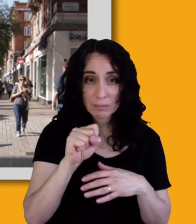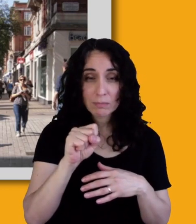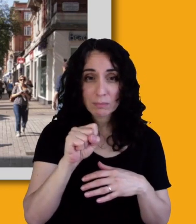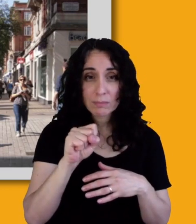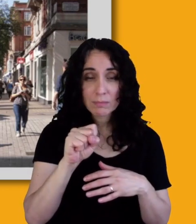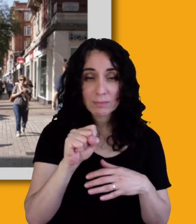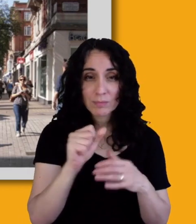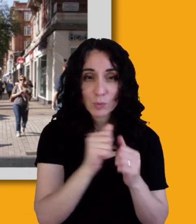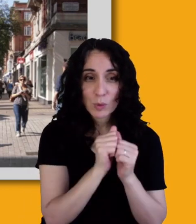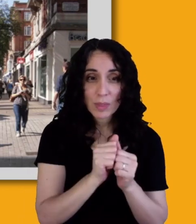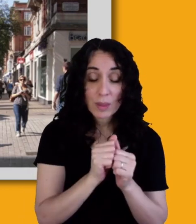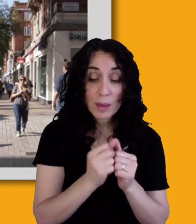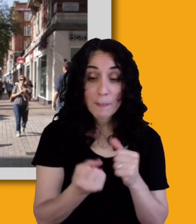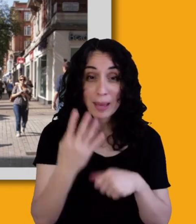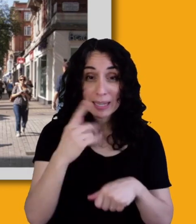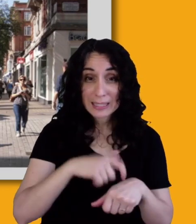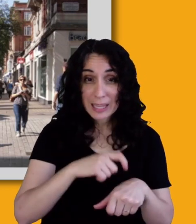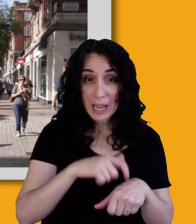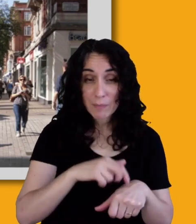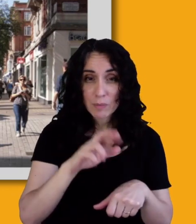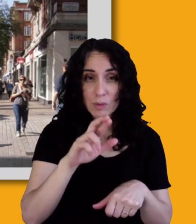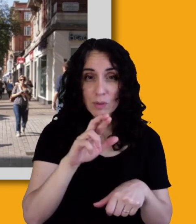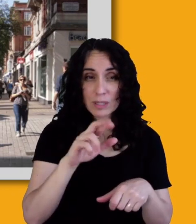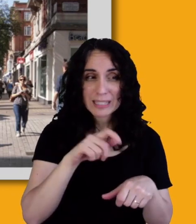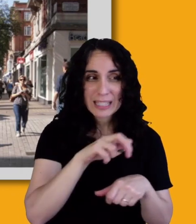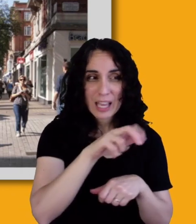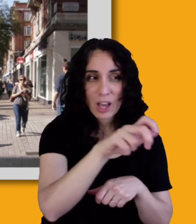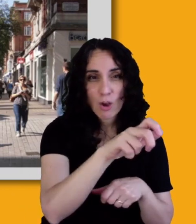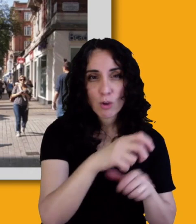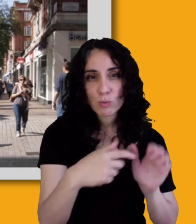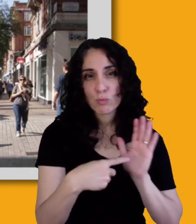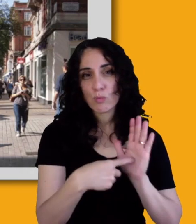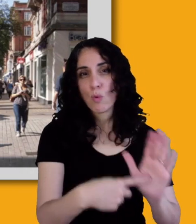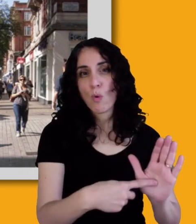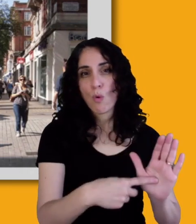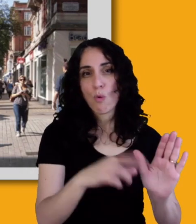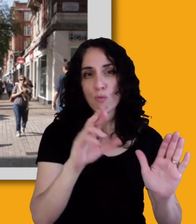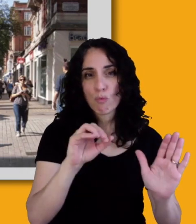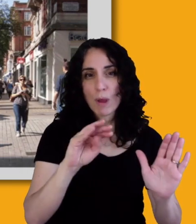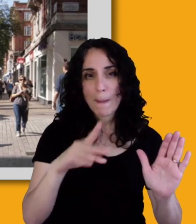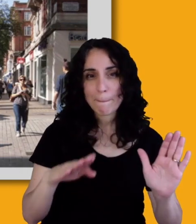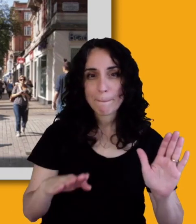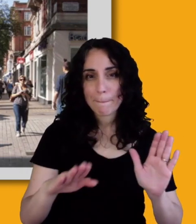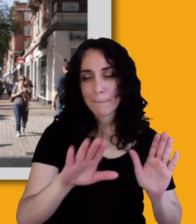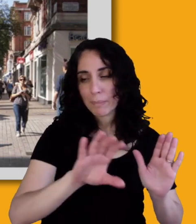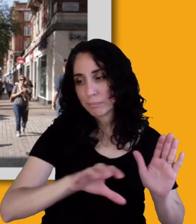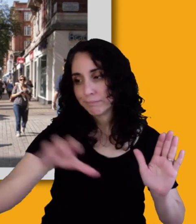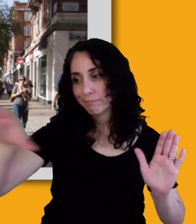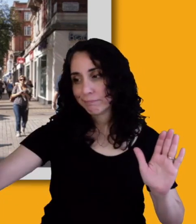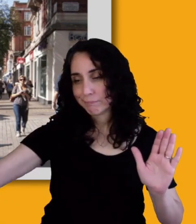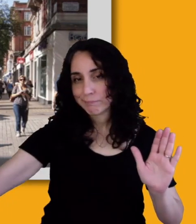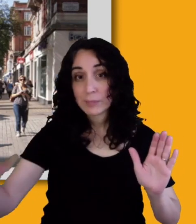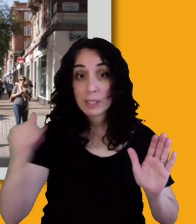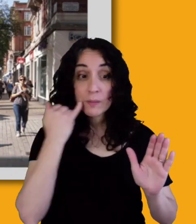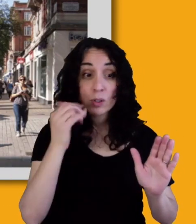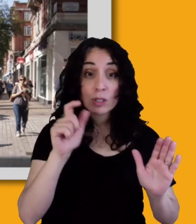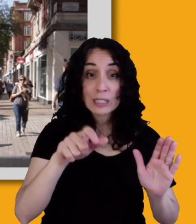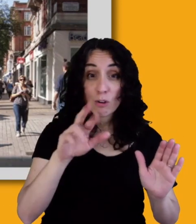often the stairs are the prominent means and the ramp is kind of, you know, pushed to the side. Oh, if you need the ramp, you know, you can go over there and use it.